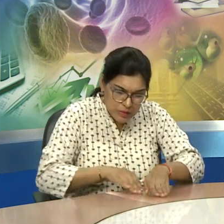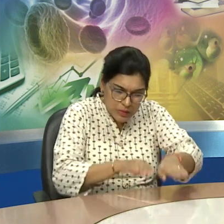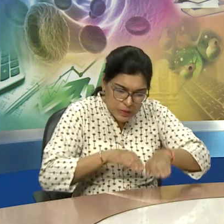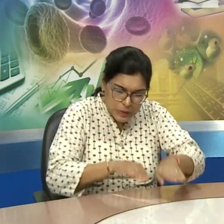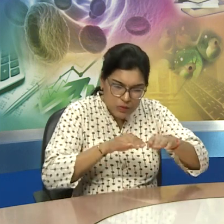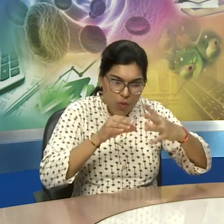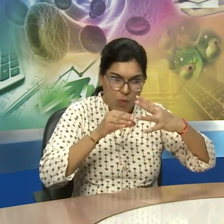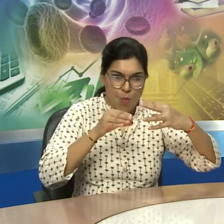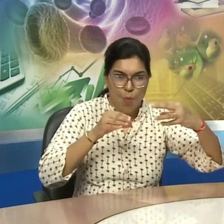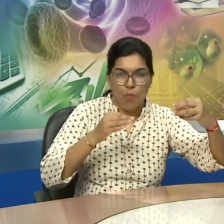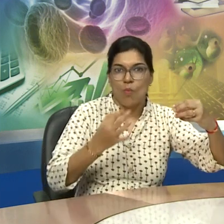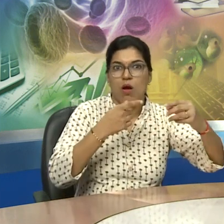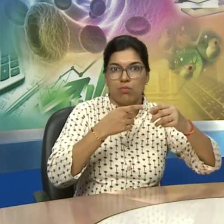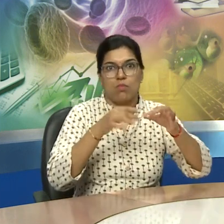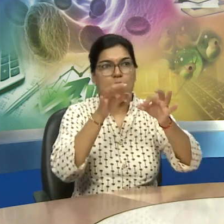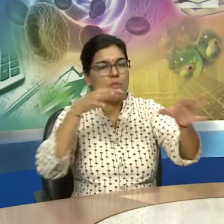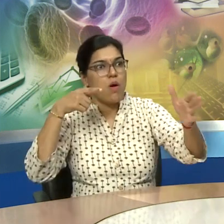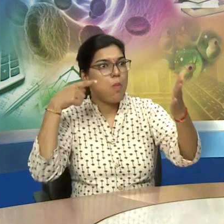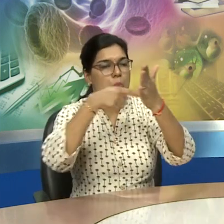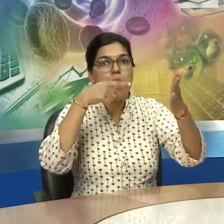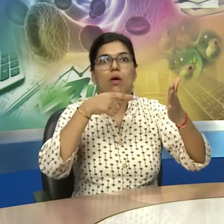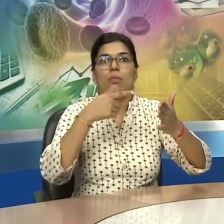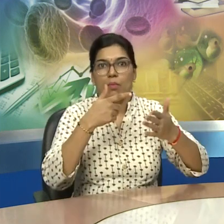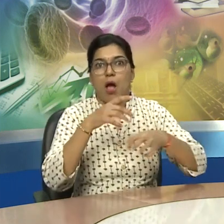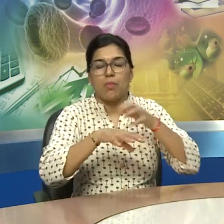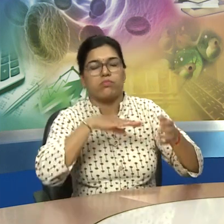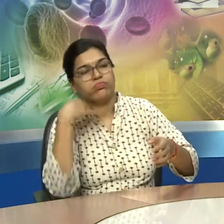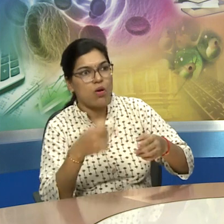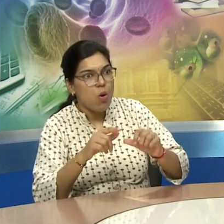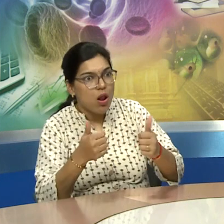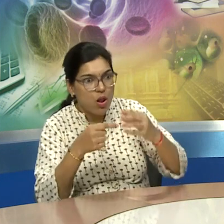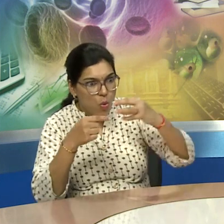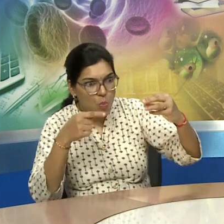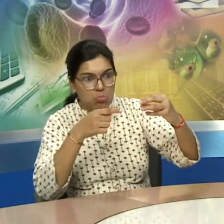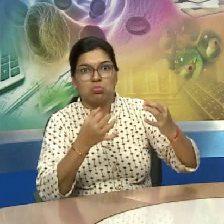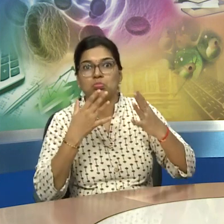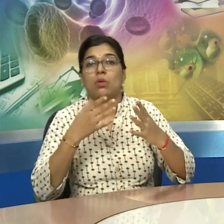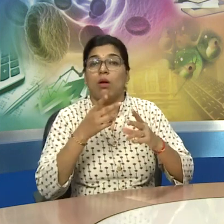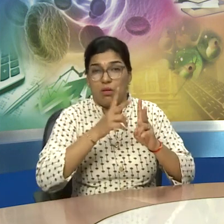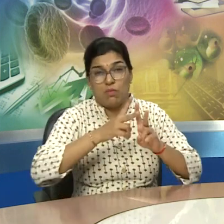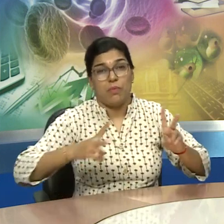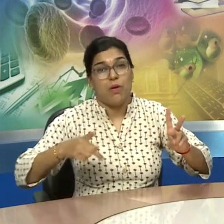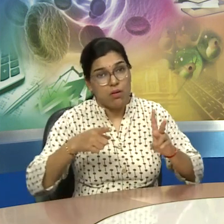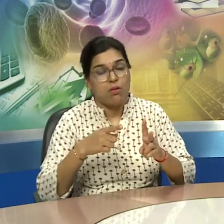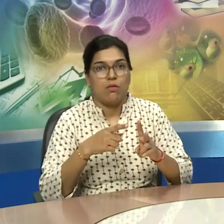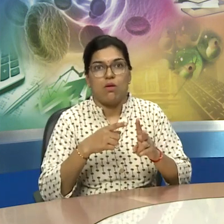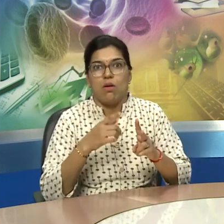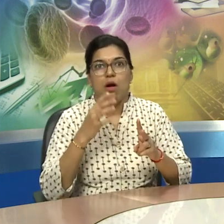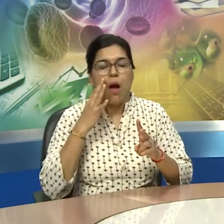and it was used to make axes because you know axes were important for farmers